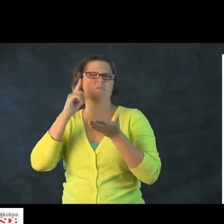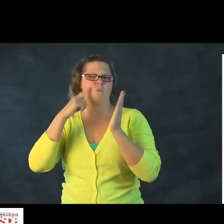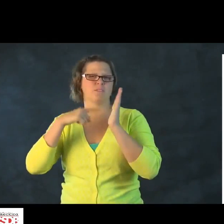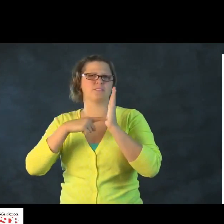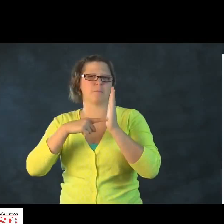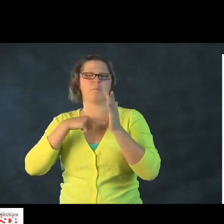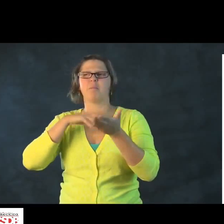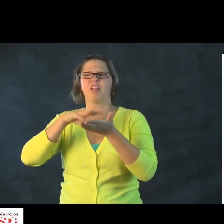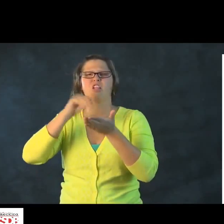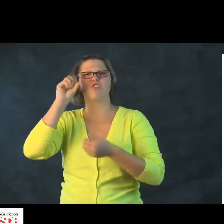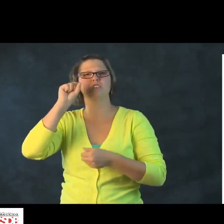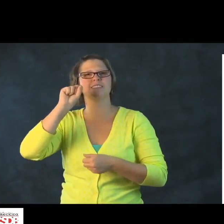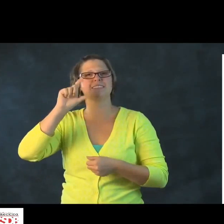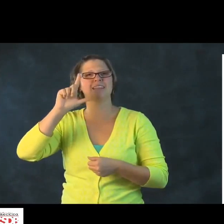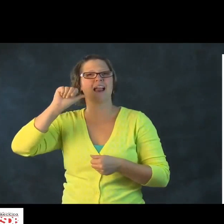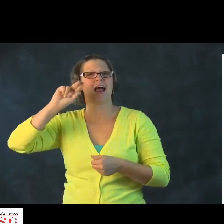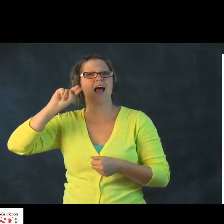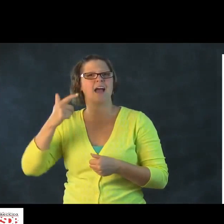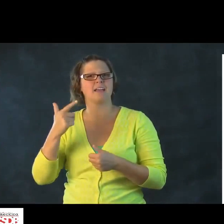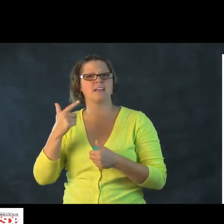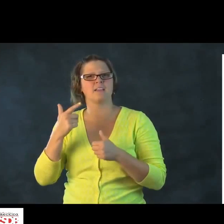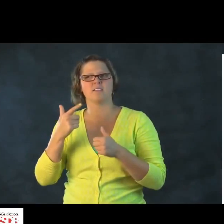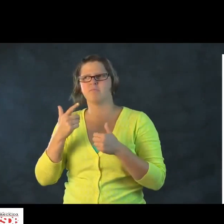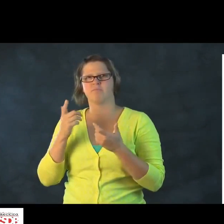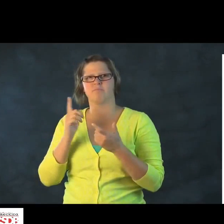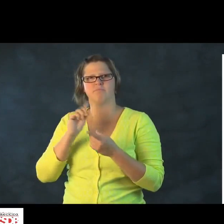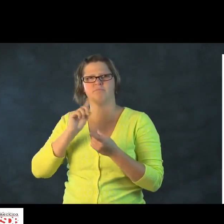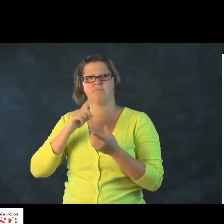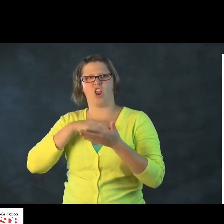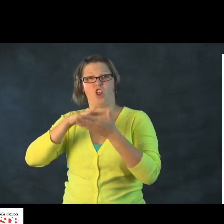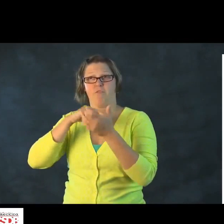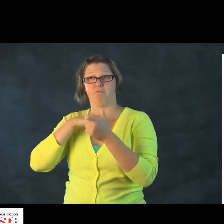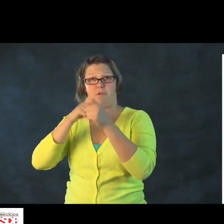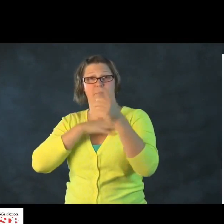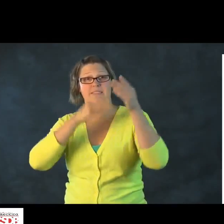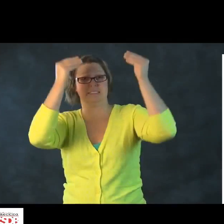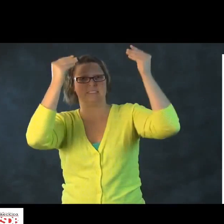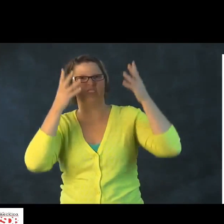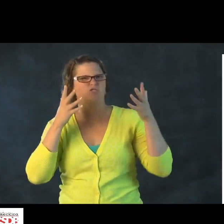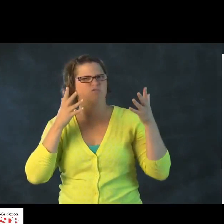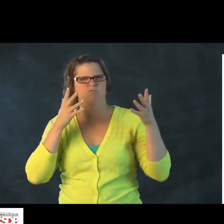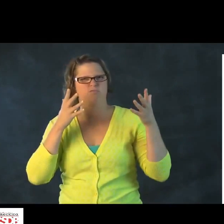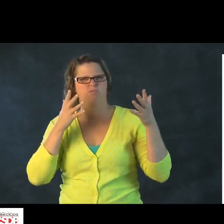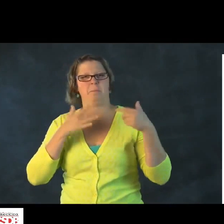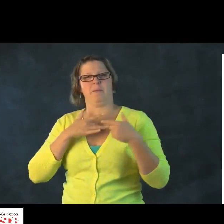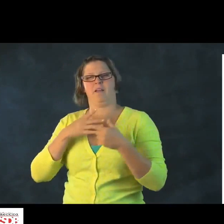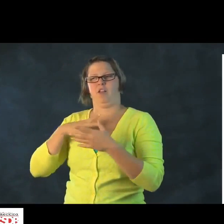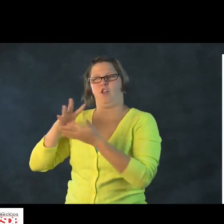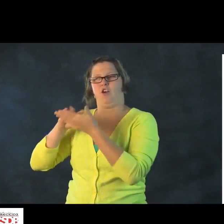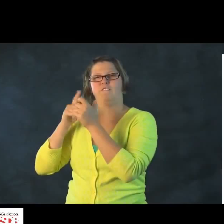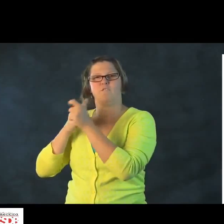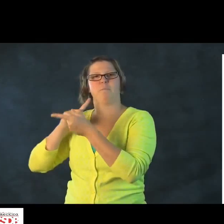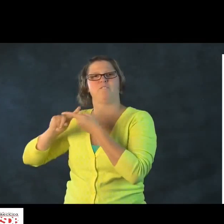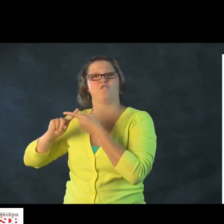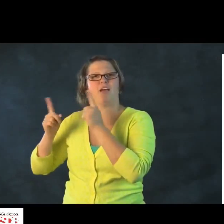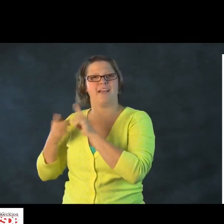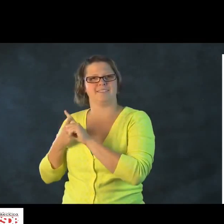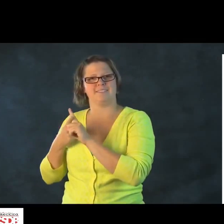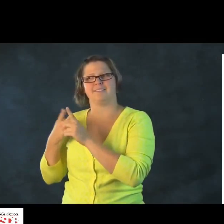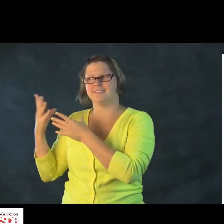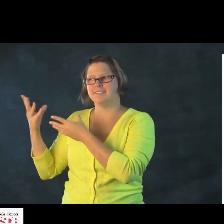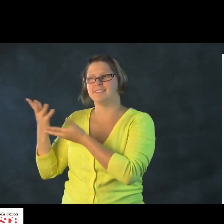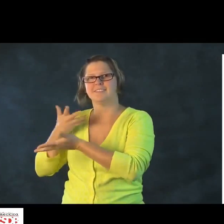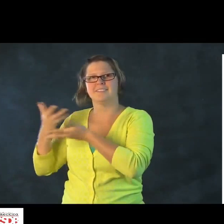You're not formally taught. Let me give you an example. When you're talking about slang, you learn that through others, not your teacher.